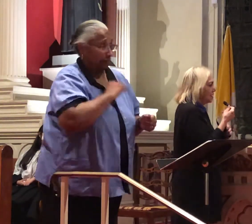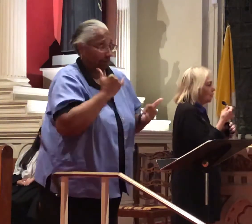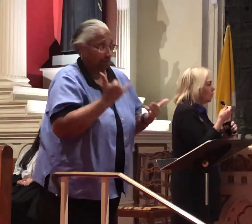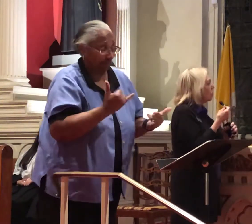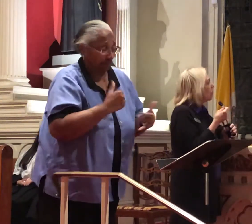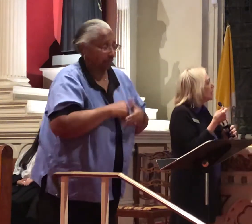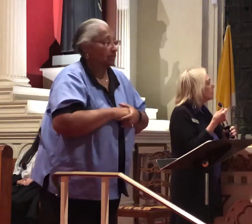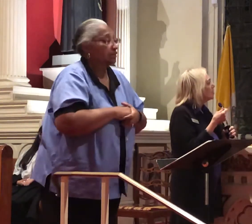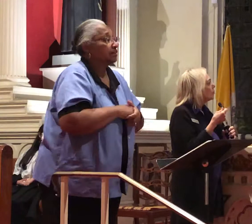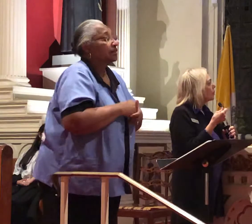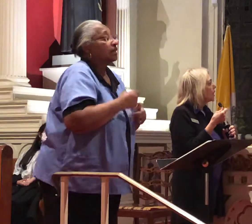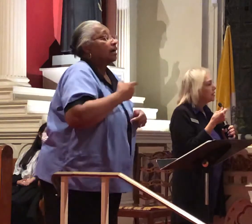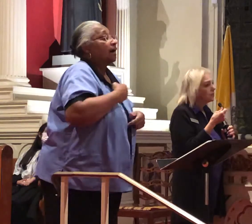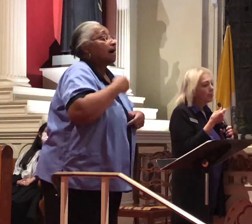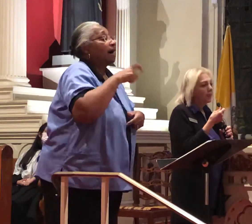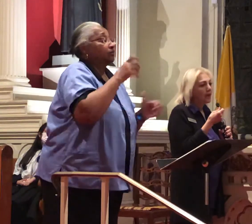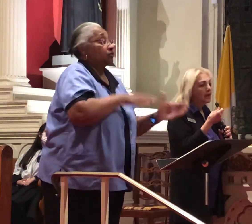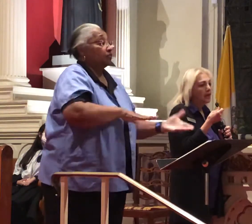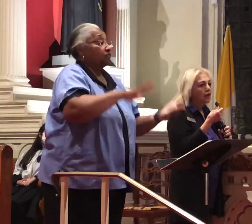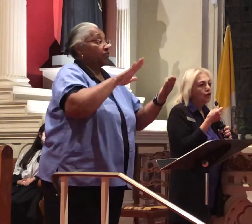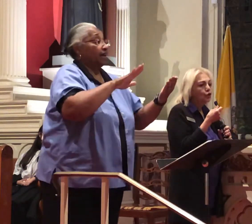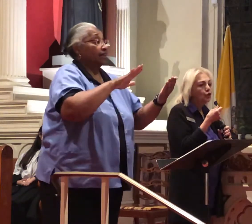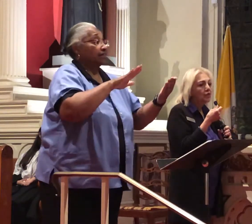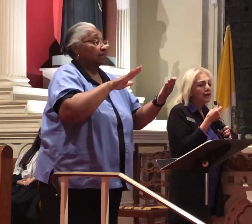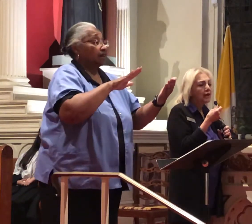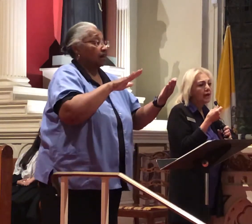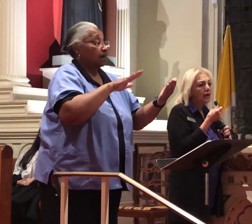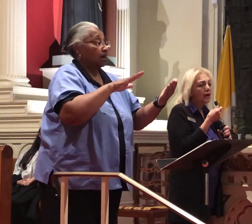I had to face a diagnosis of cancer